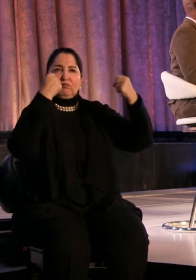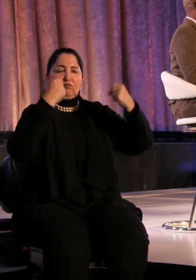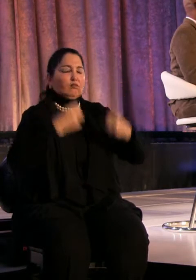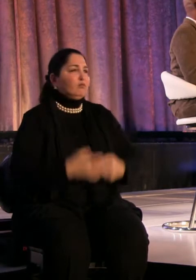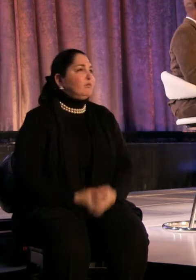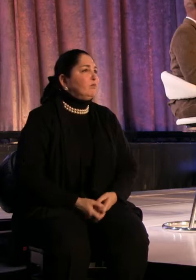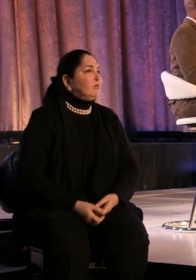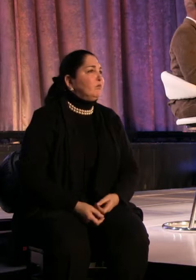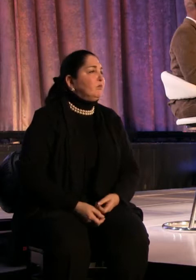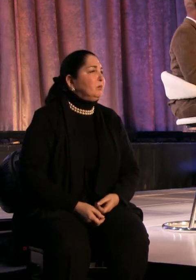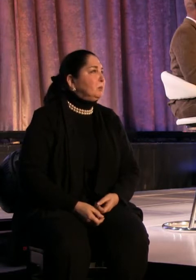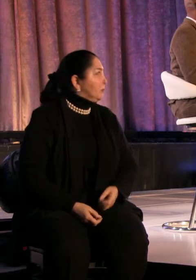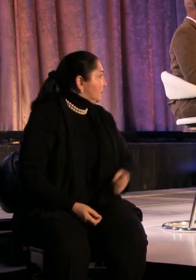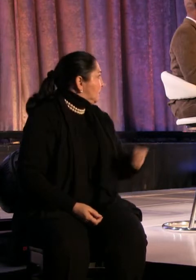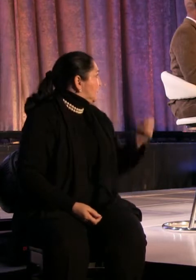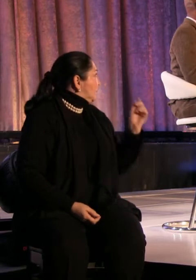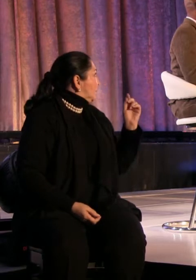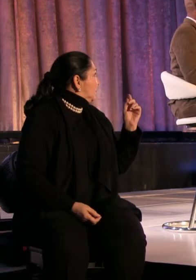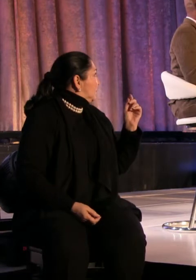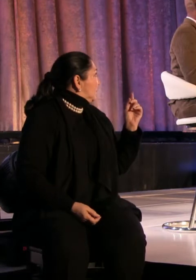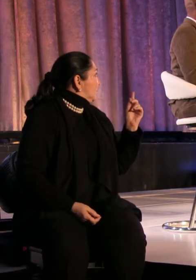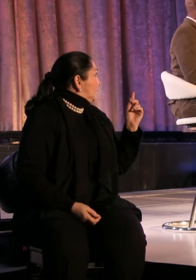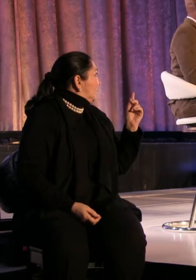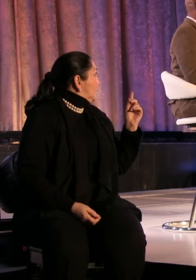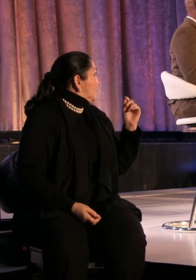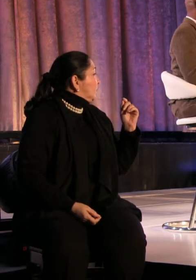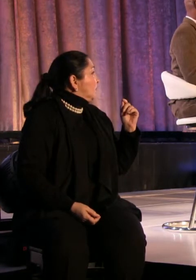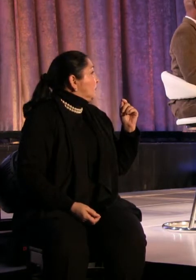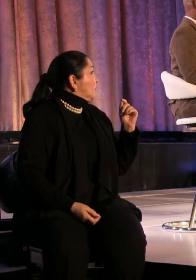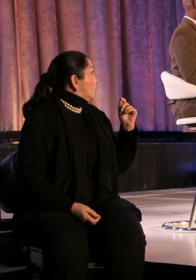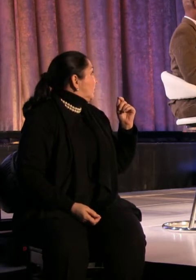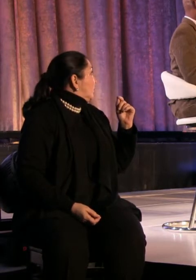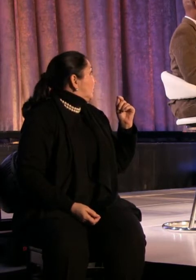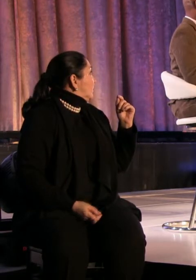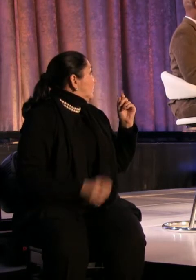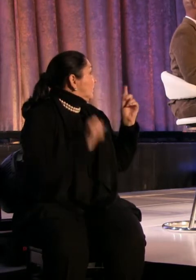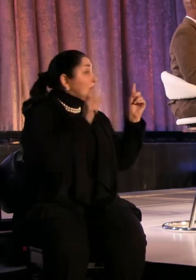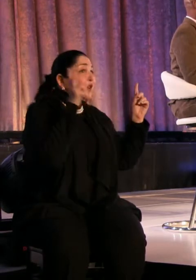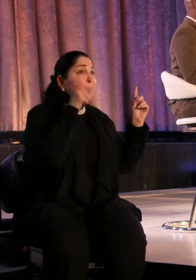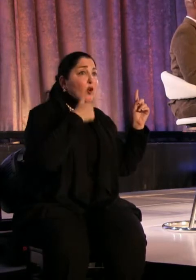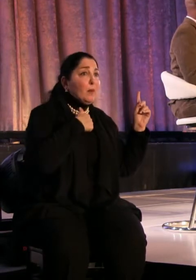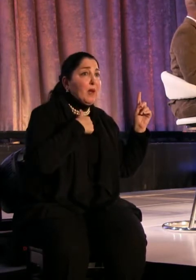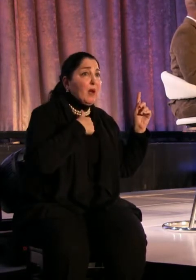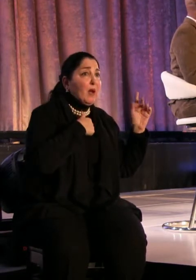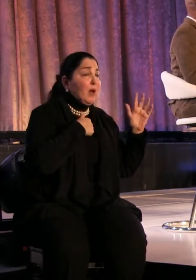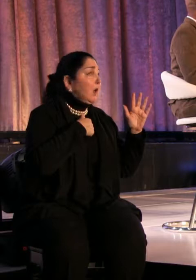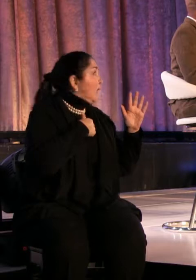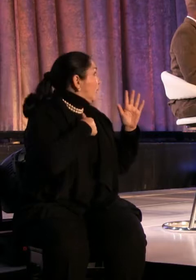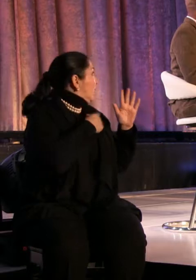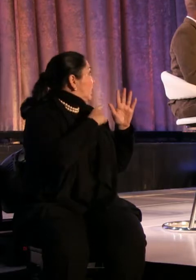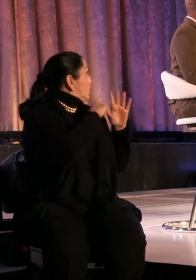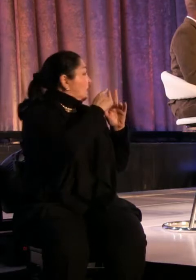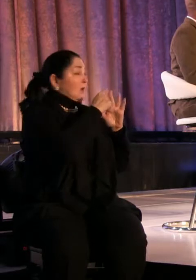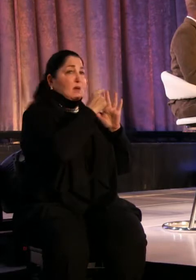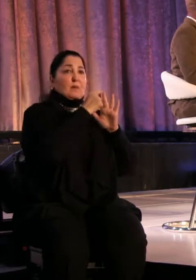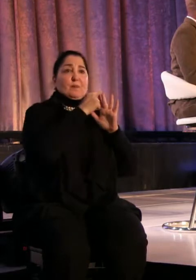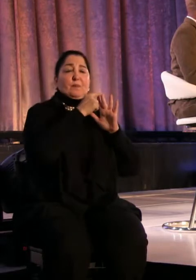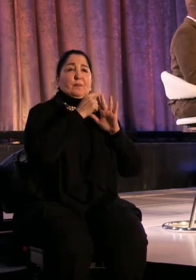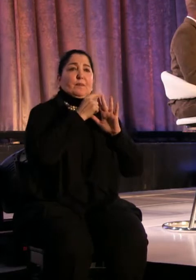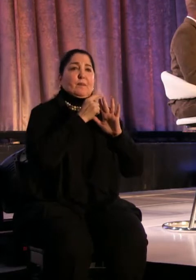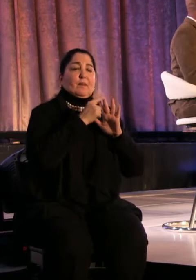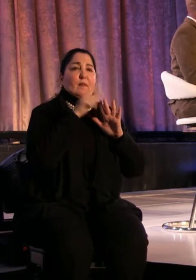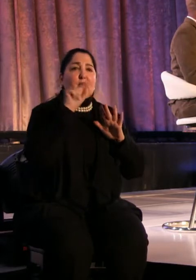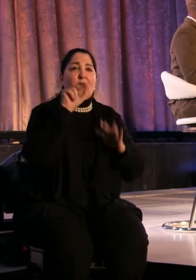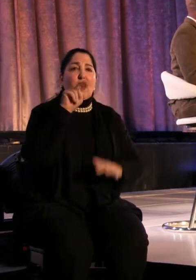I think, can you hear me? Hi. I think you